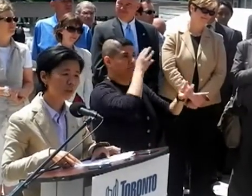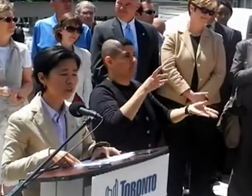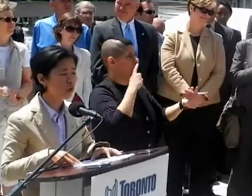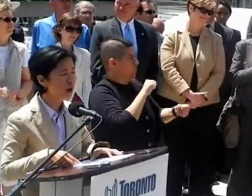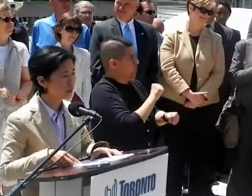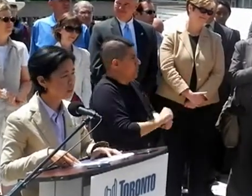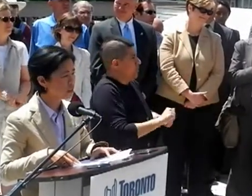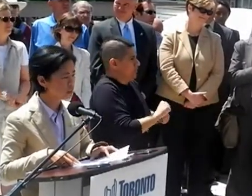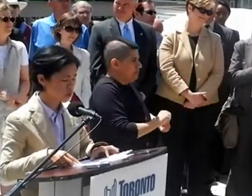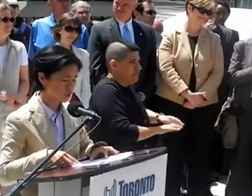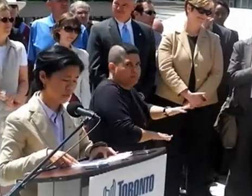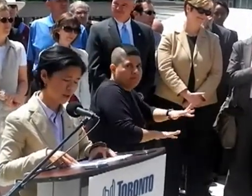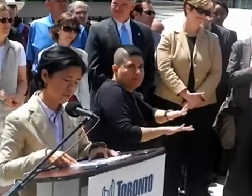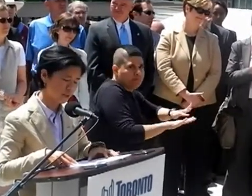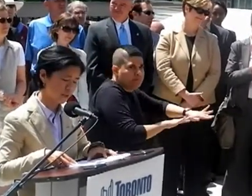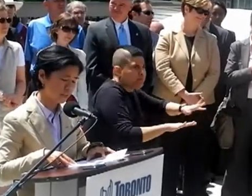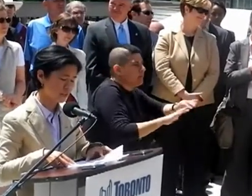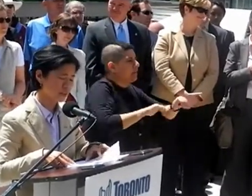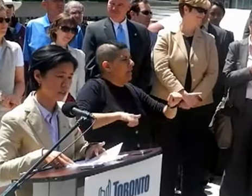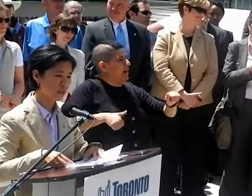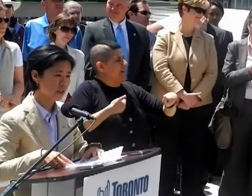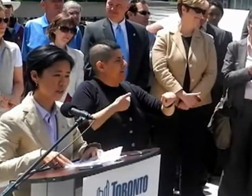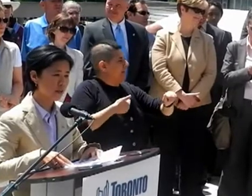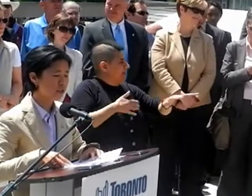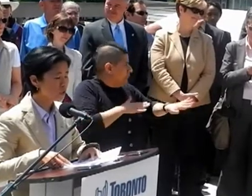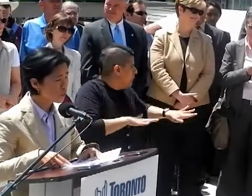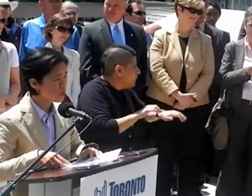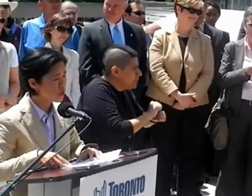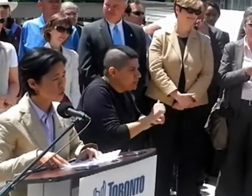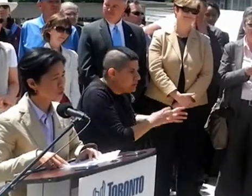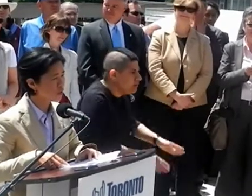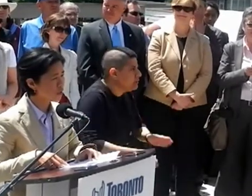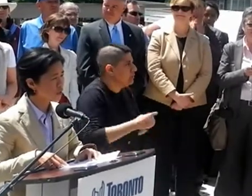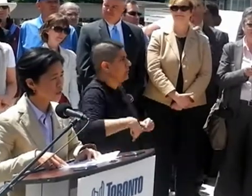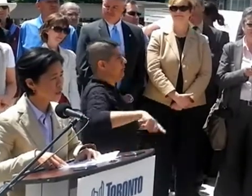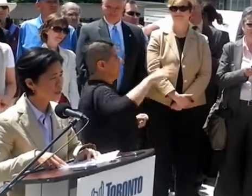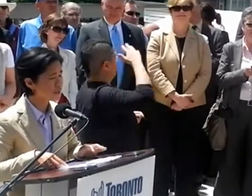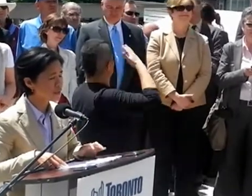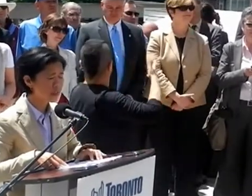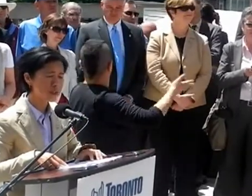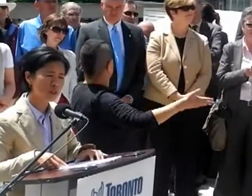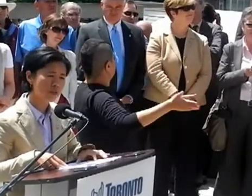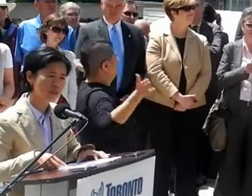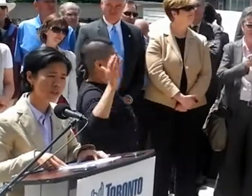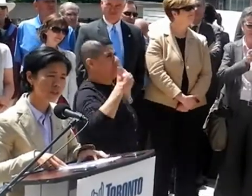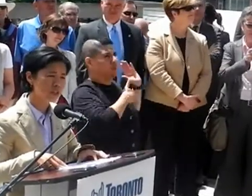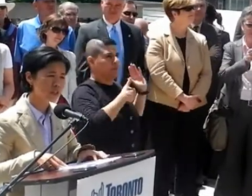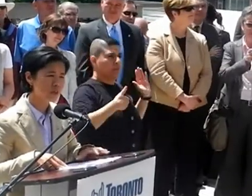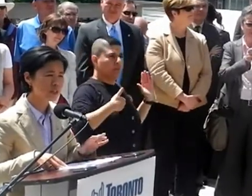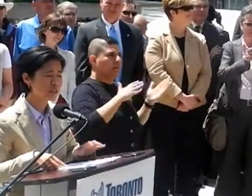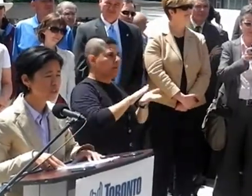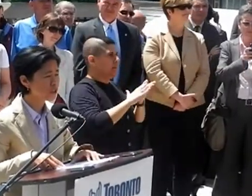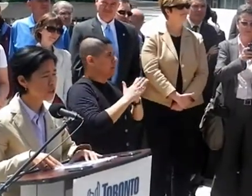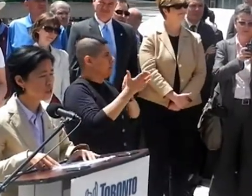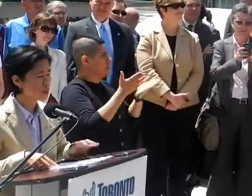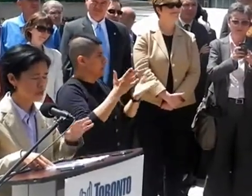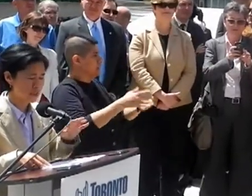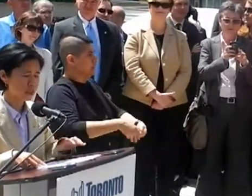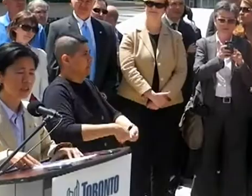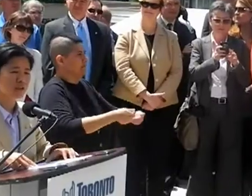they have been working quietly and diligently behind the scenes. And so we know that the city's services that are